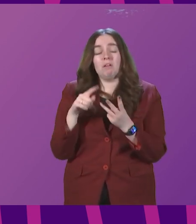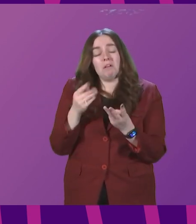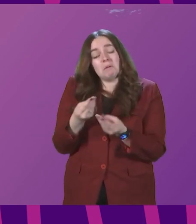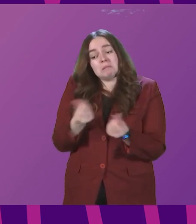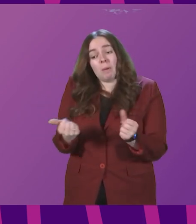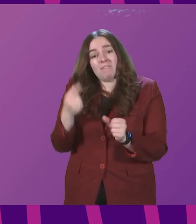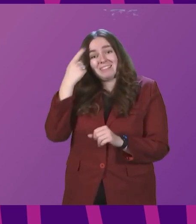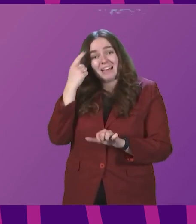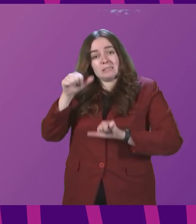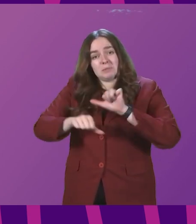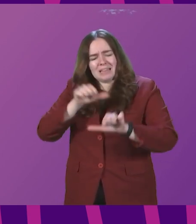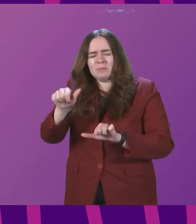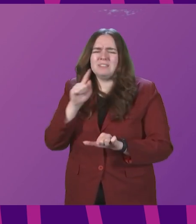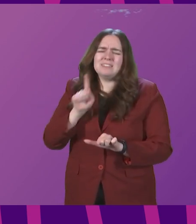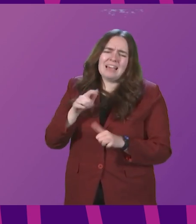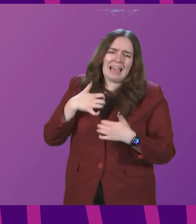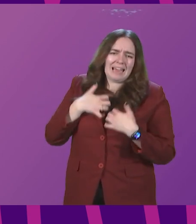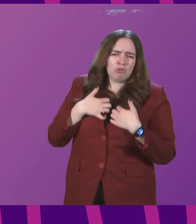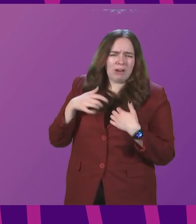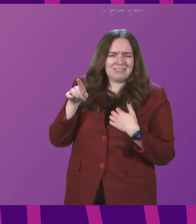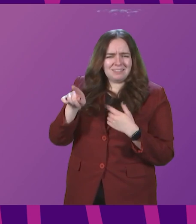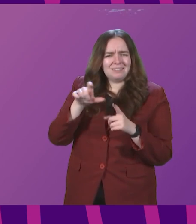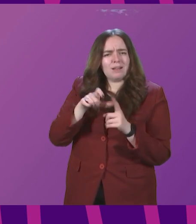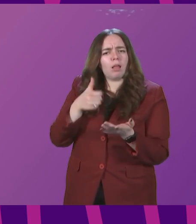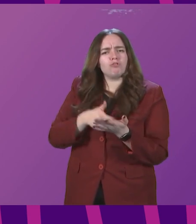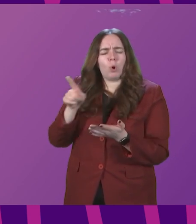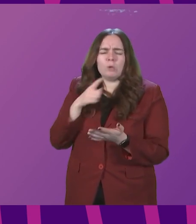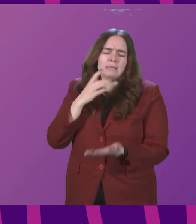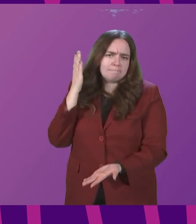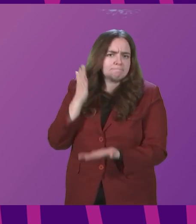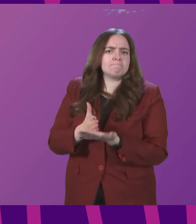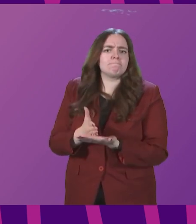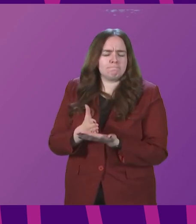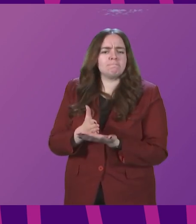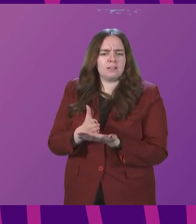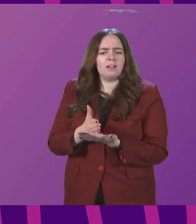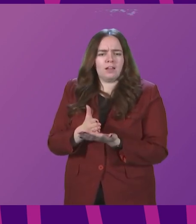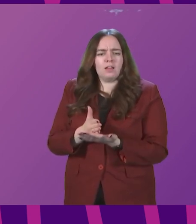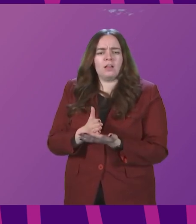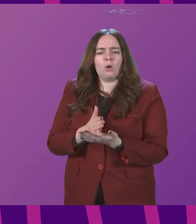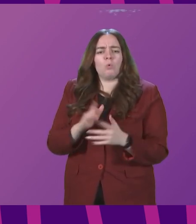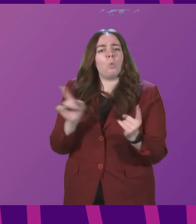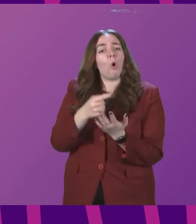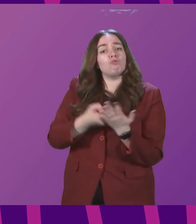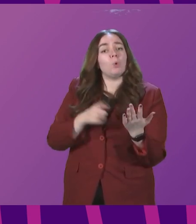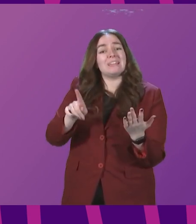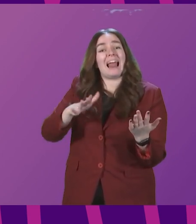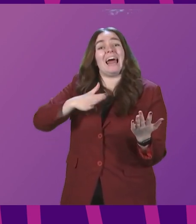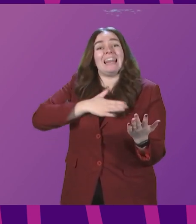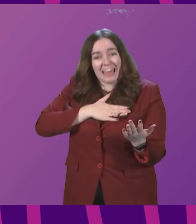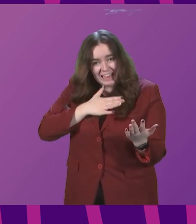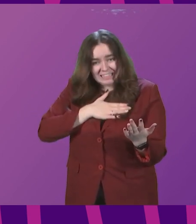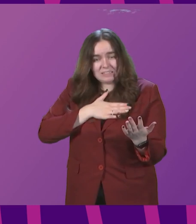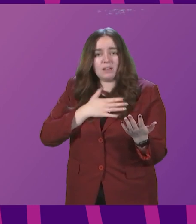taken. It's interesting that Douglas Ross is certain that the measures he likes have been responsible